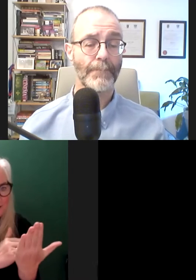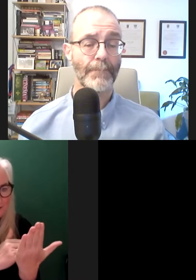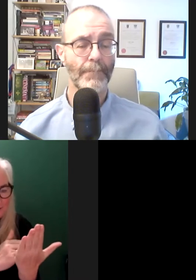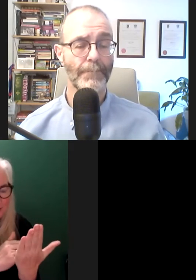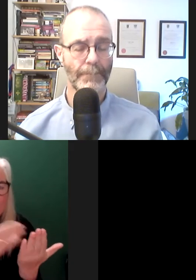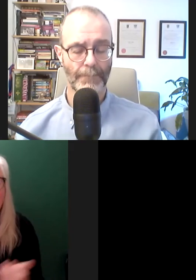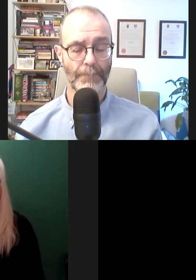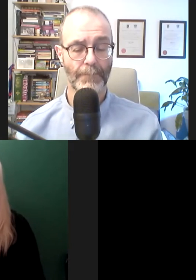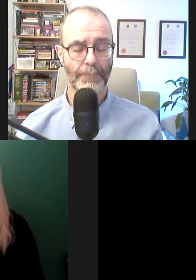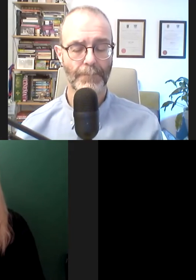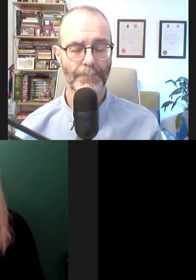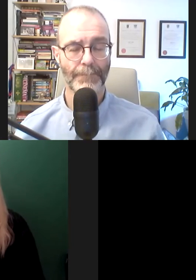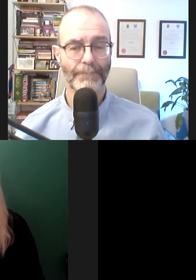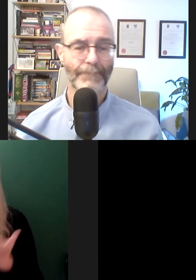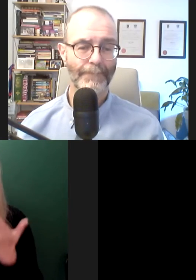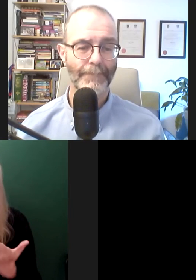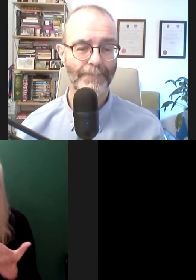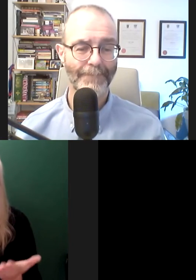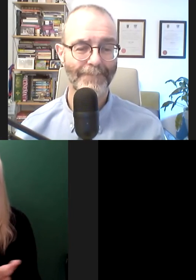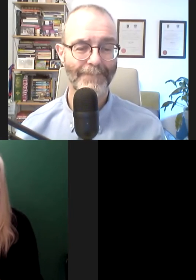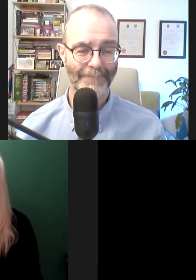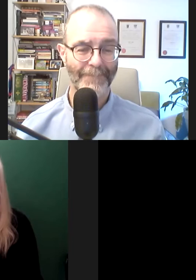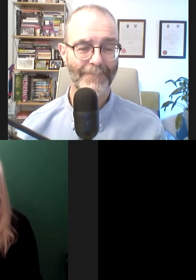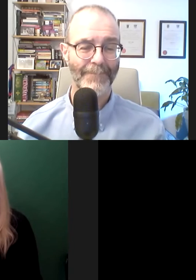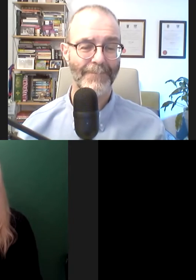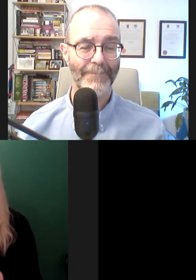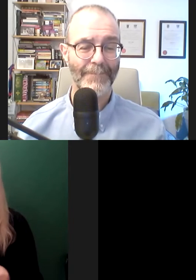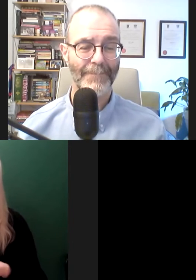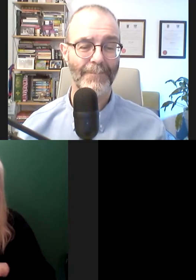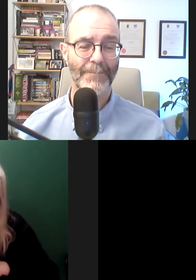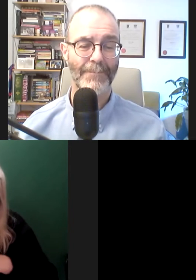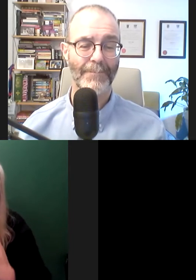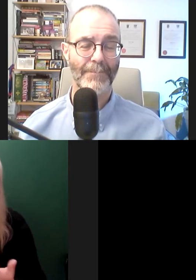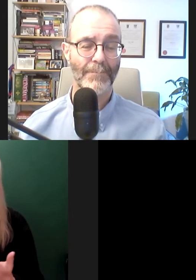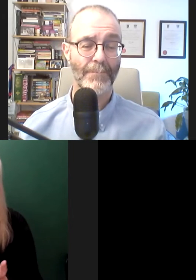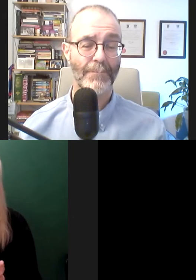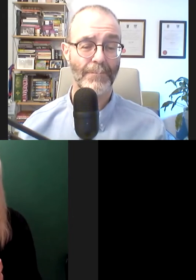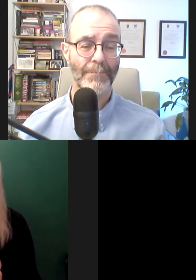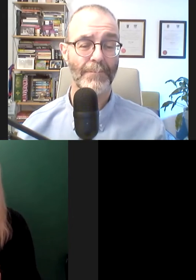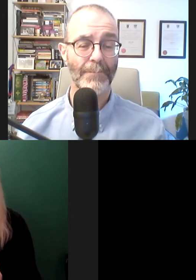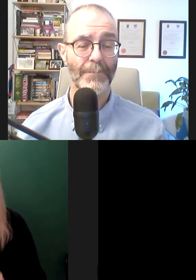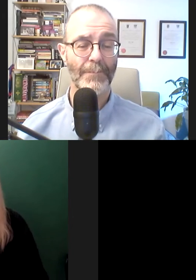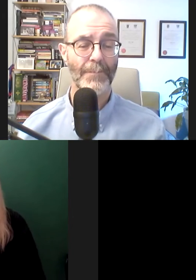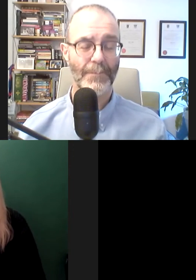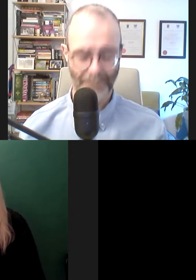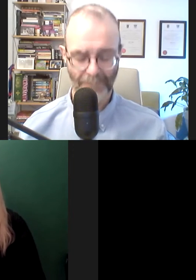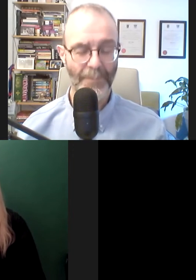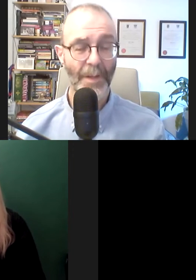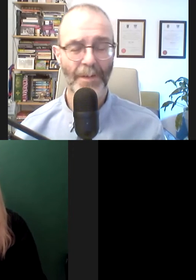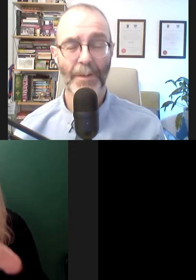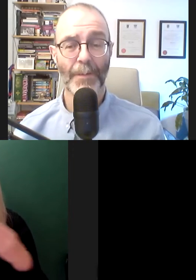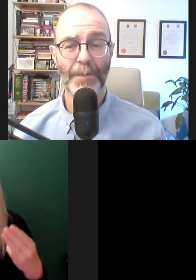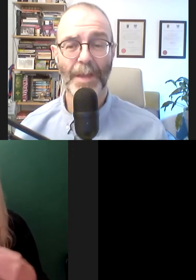James, I could now ask you to take the floor and to deliver your presentation. Thank you very much.